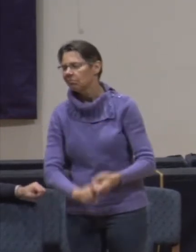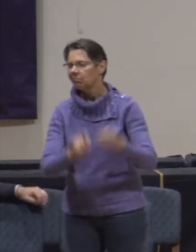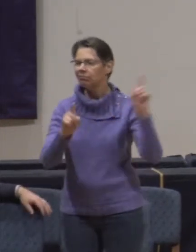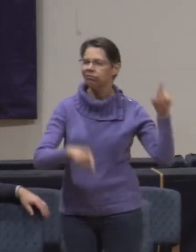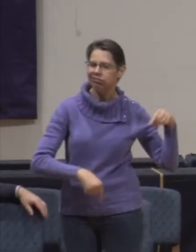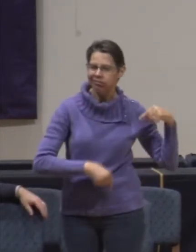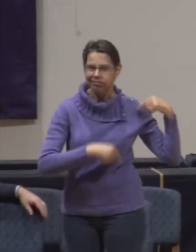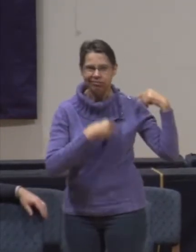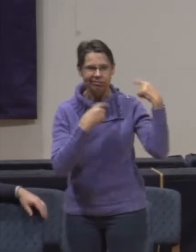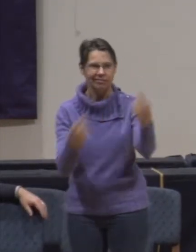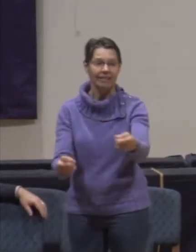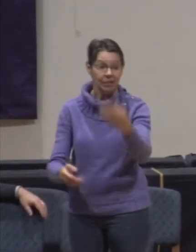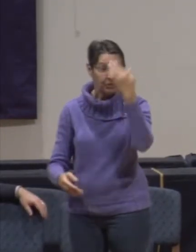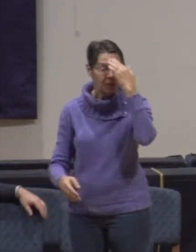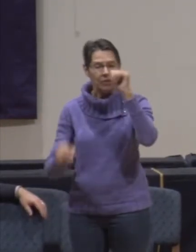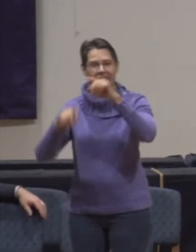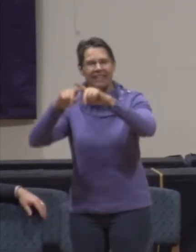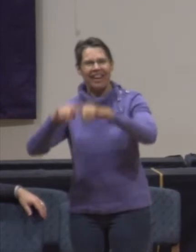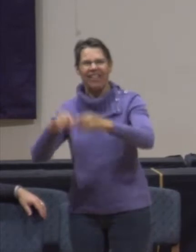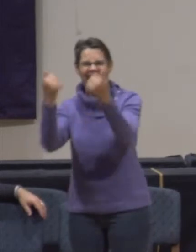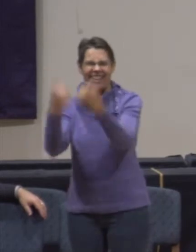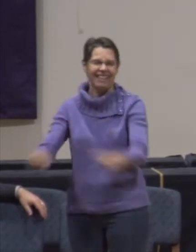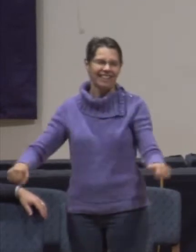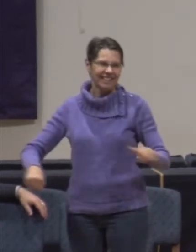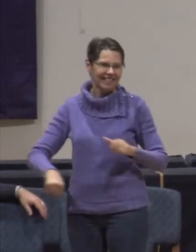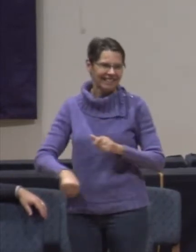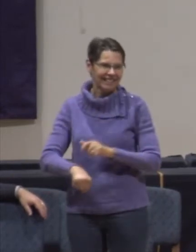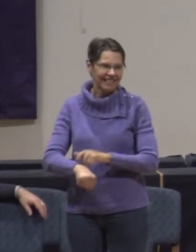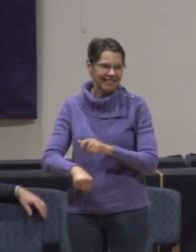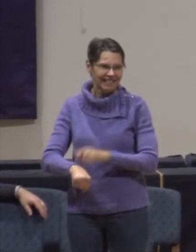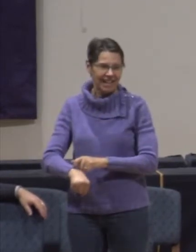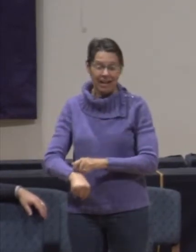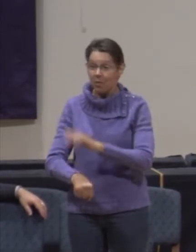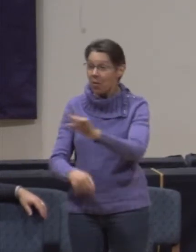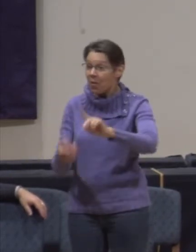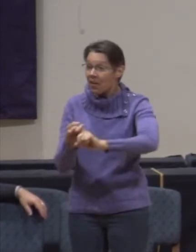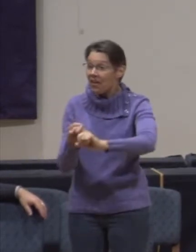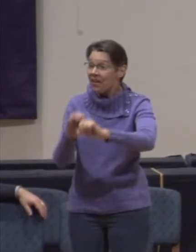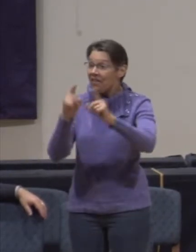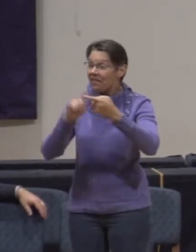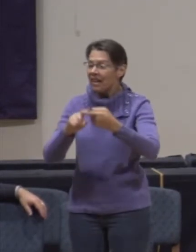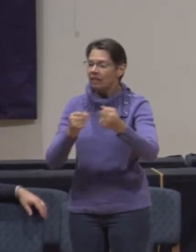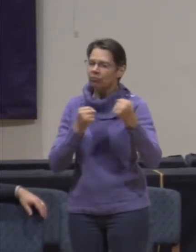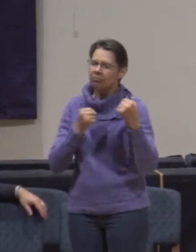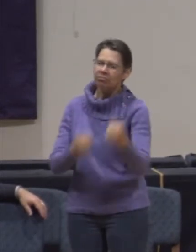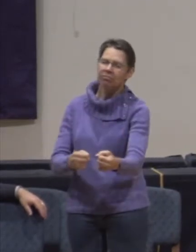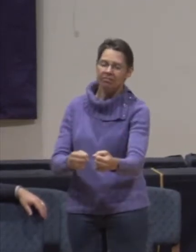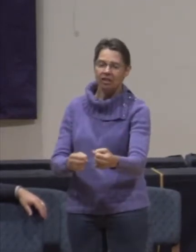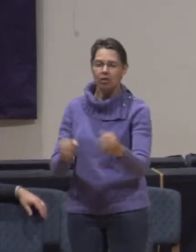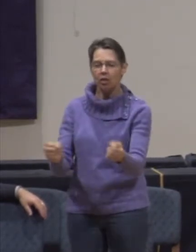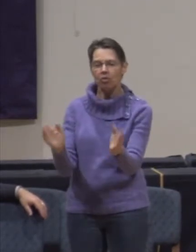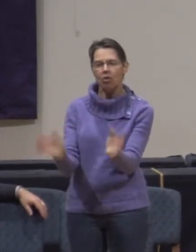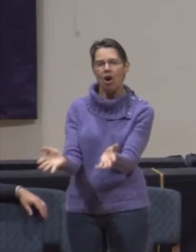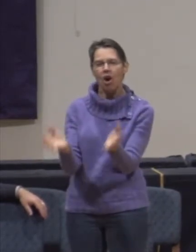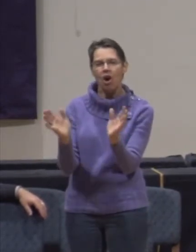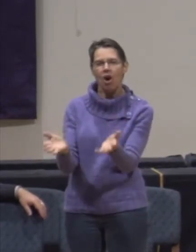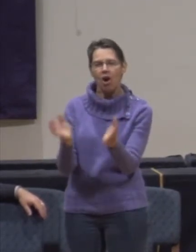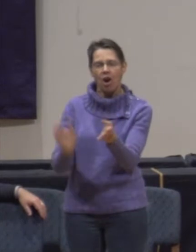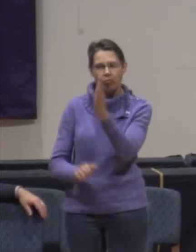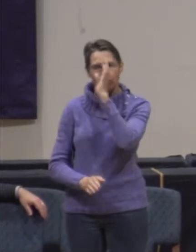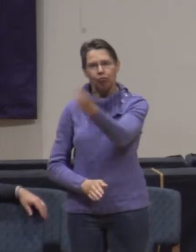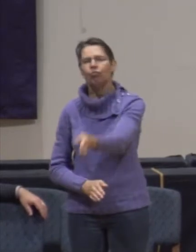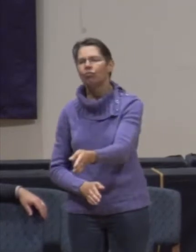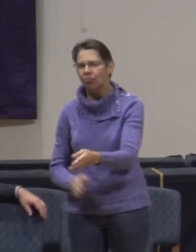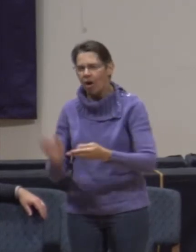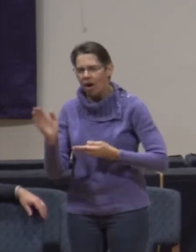that you know you can count on when the chips are down, those friendships that are deep enough that you can talk with one another quite honestly.